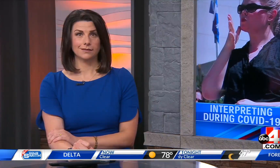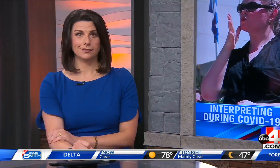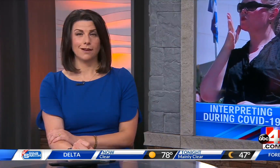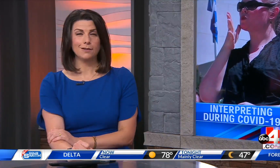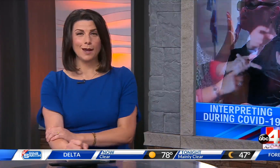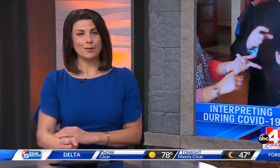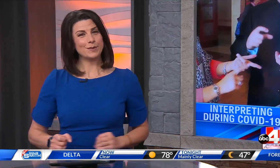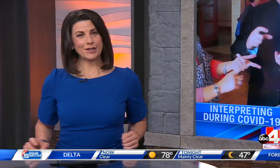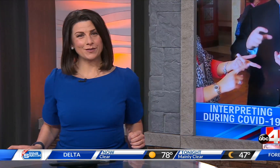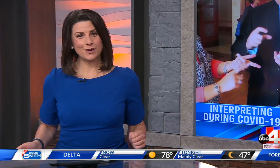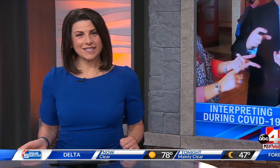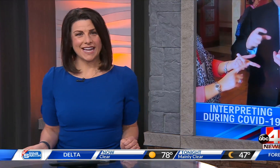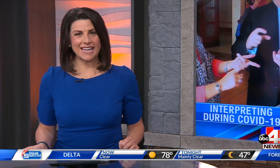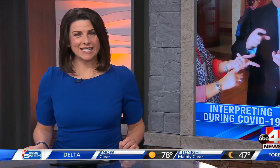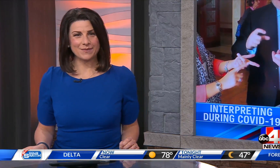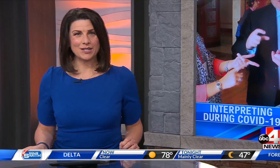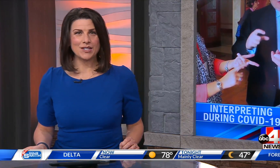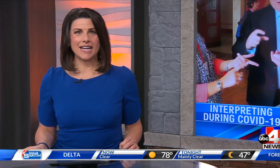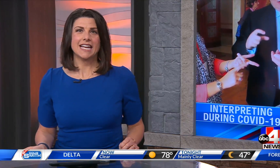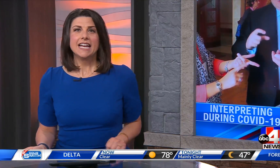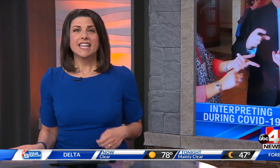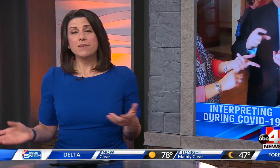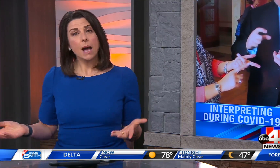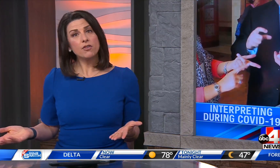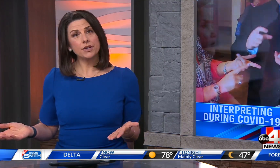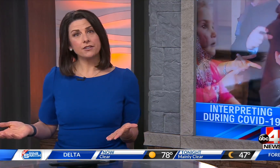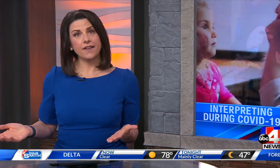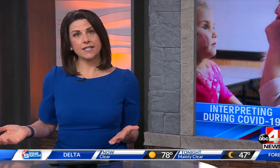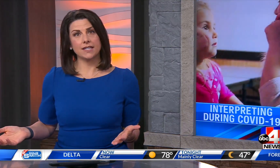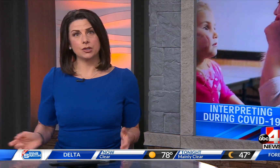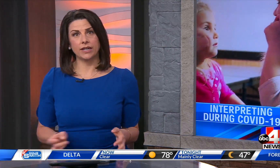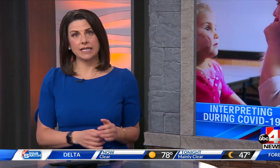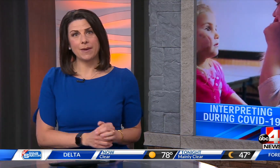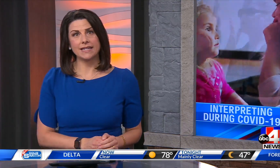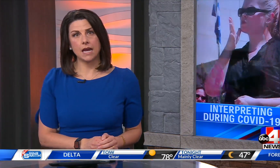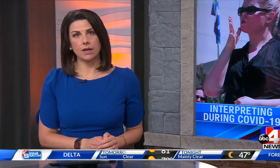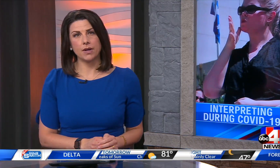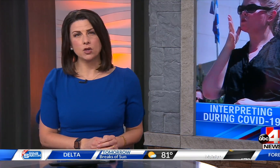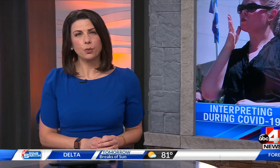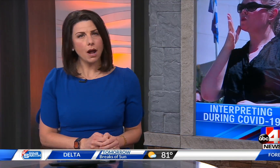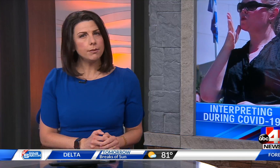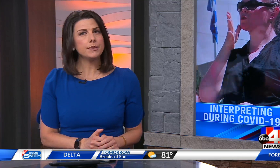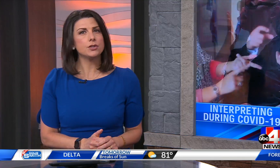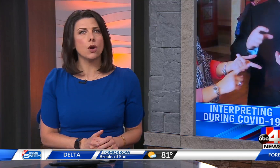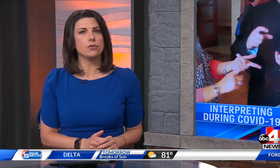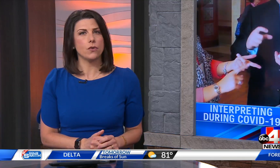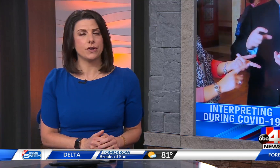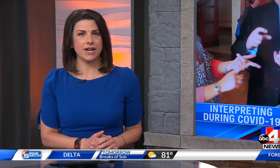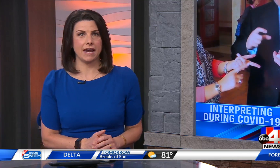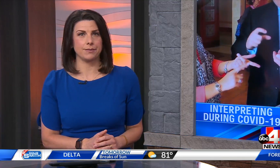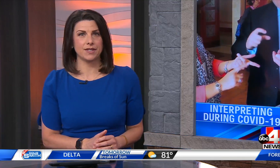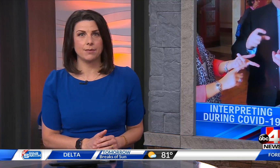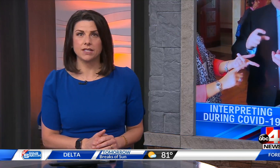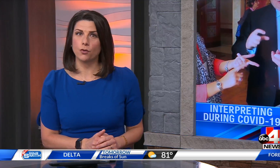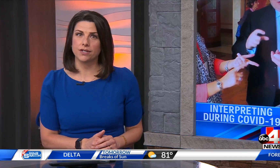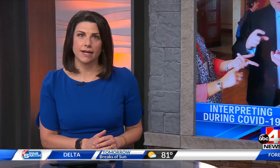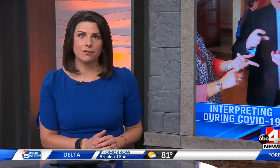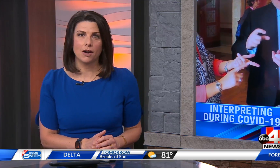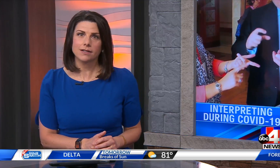Okay, well, we'll looking forward to that. Thanks so much, Dan. They've become familiar faces during this pandemic, but you probably don't know their names. ABC4's Sarah Martin